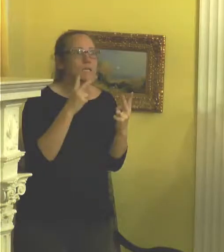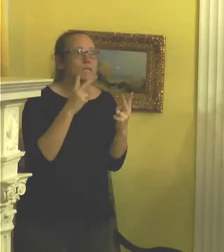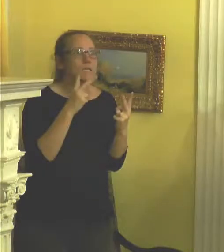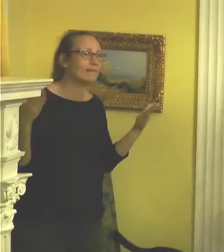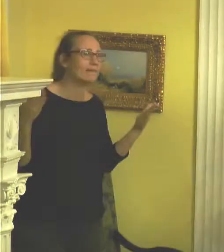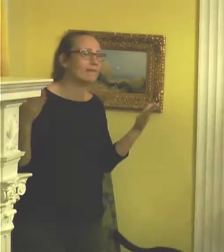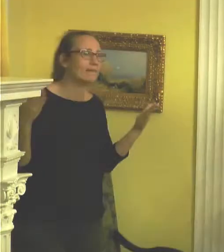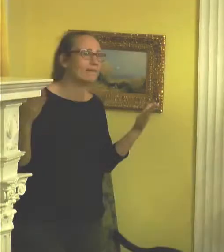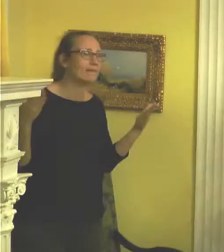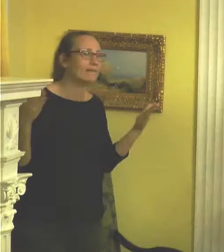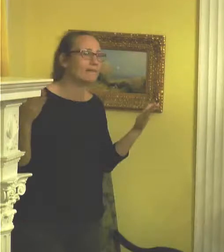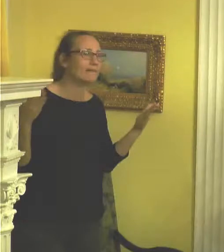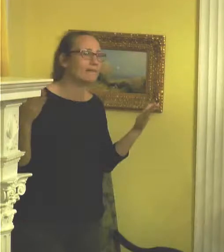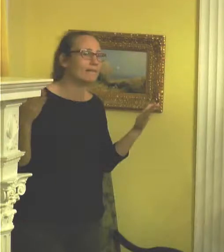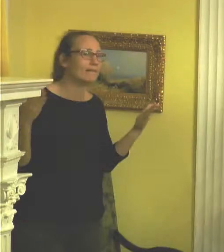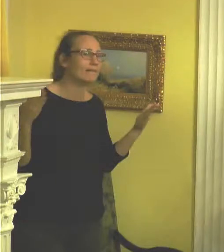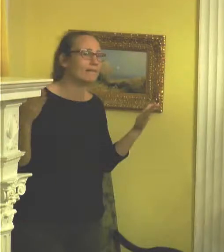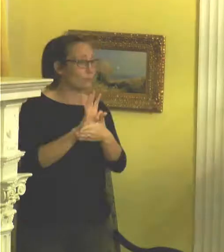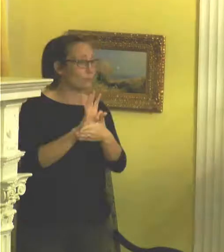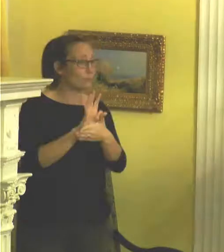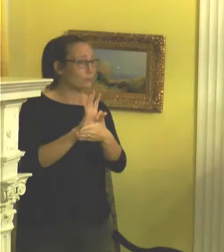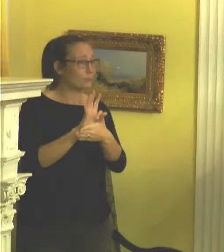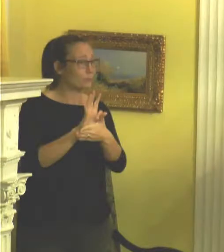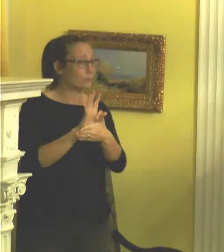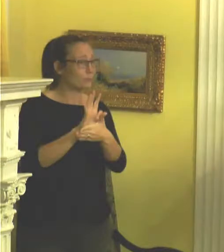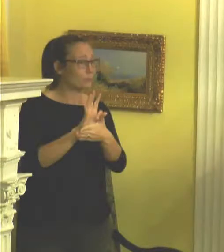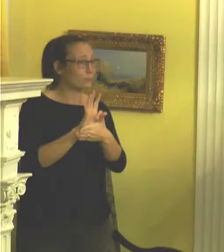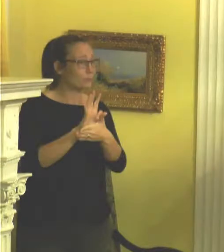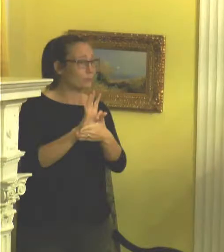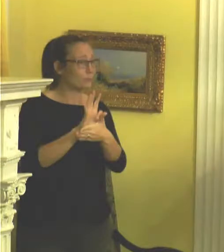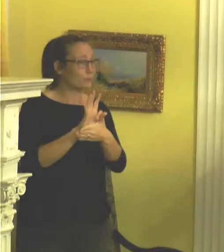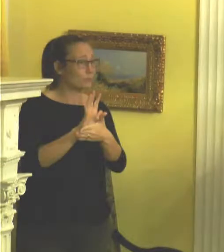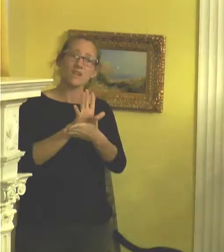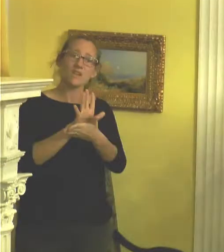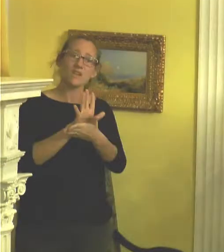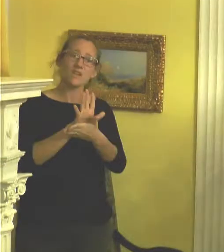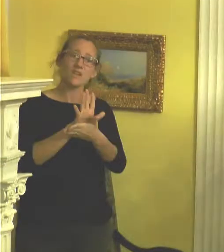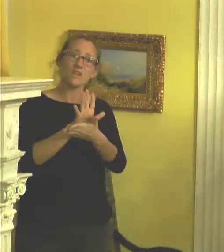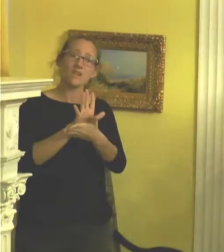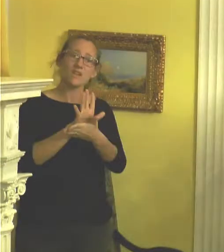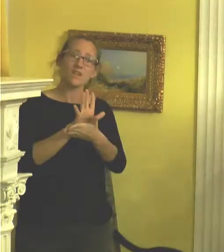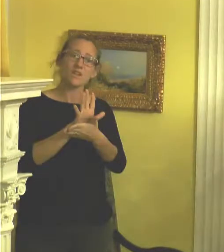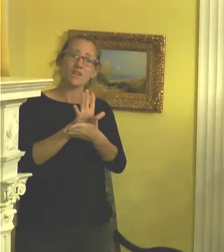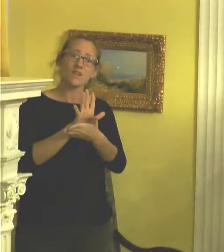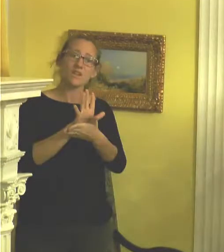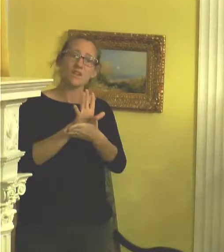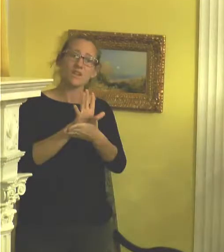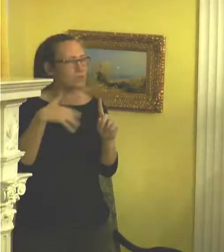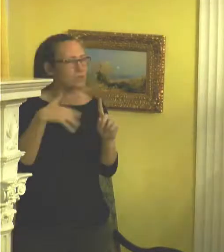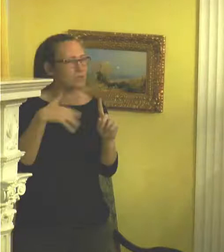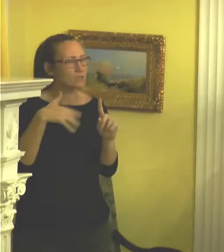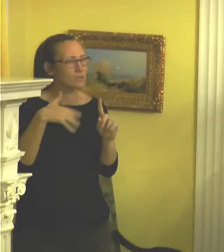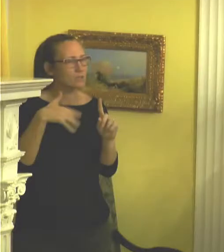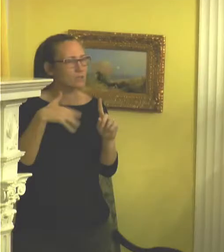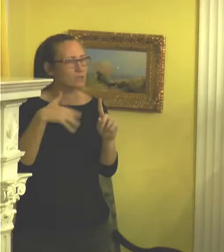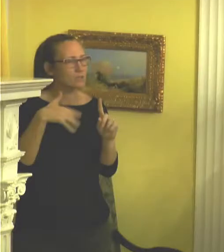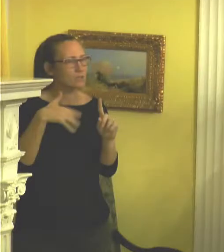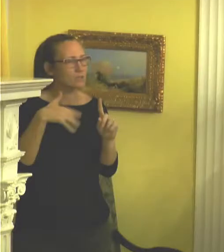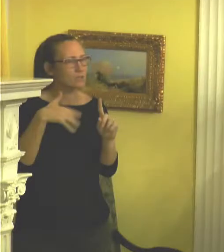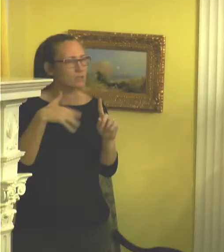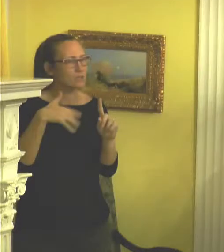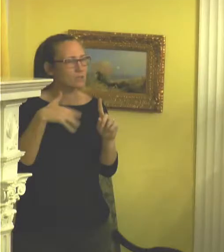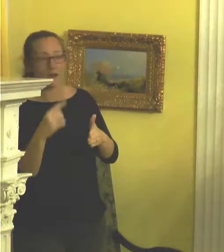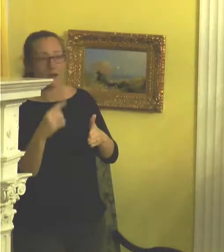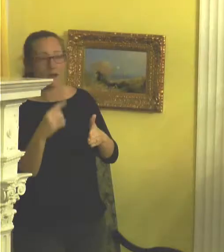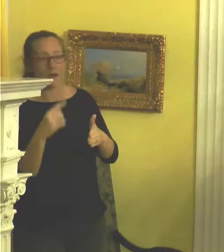like glitter. Also does work. There's these like videos. Like you'll be in like a small space with these videos of like black